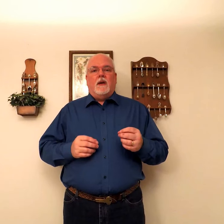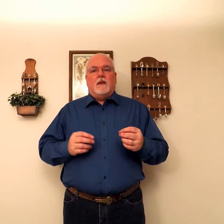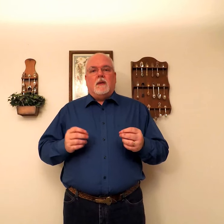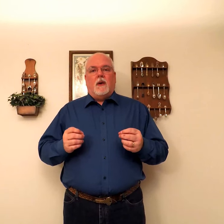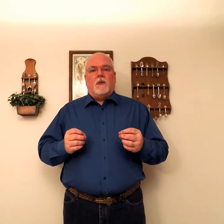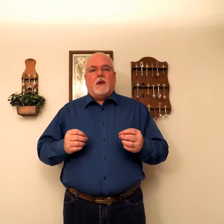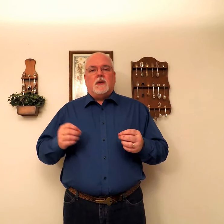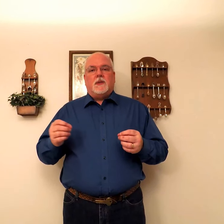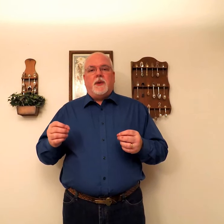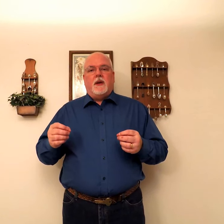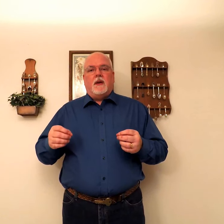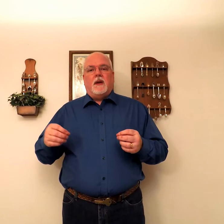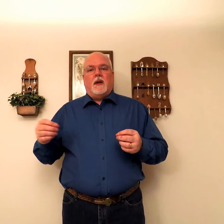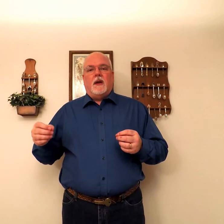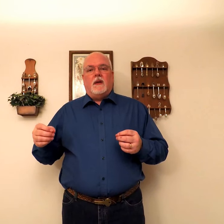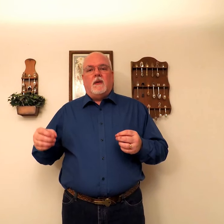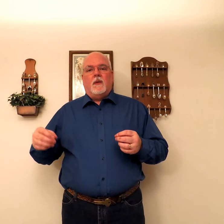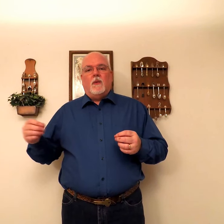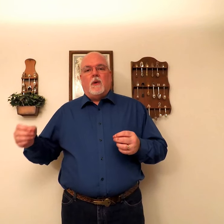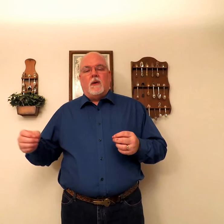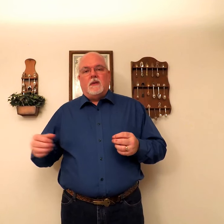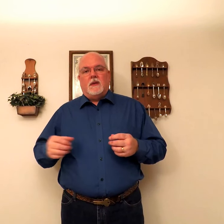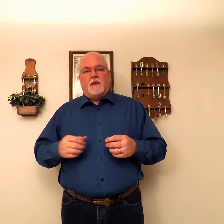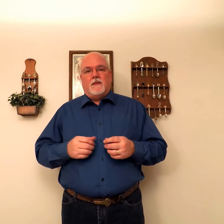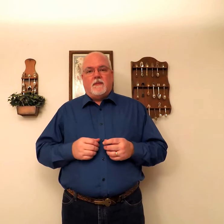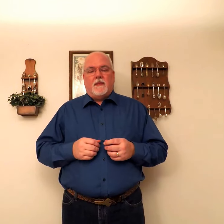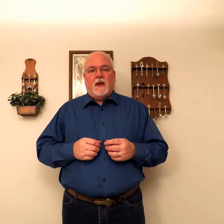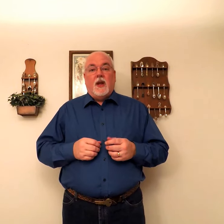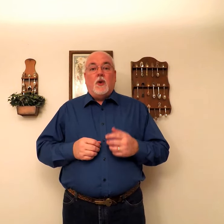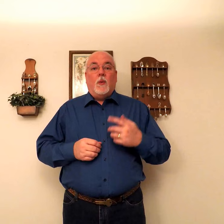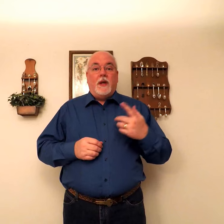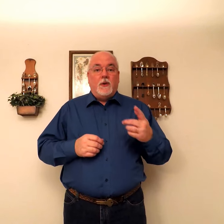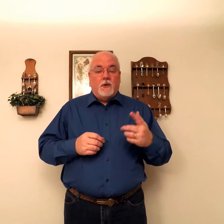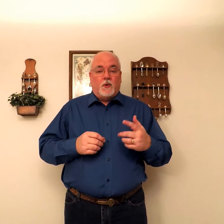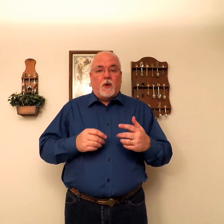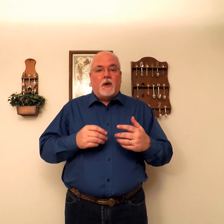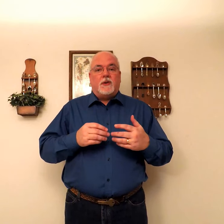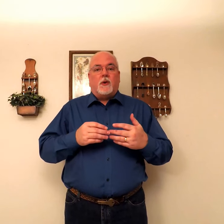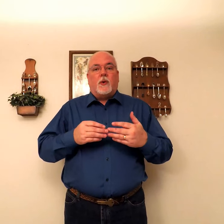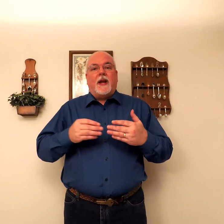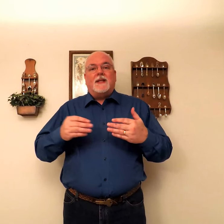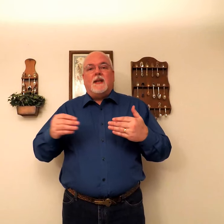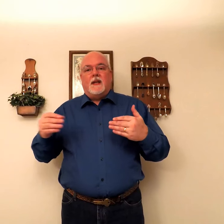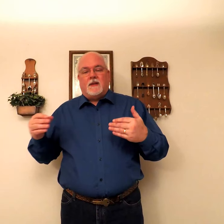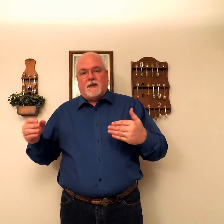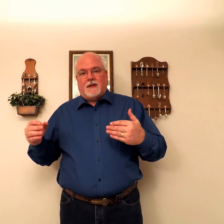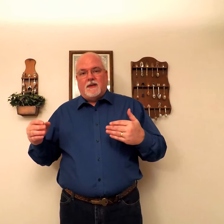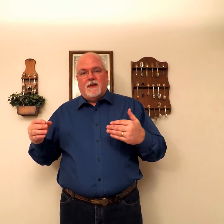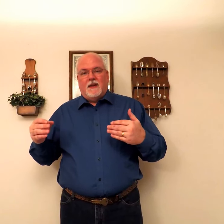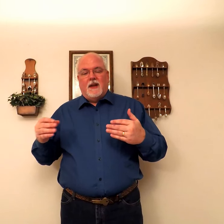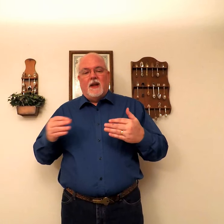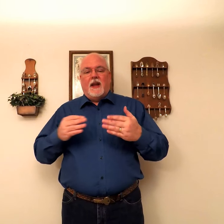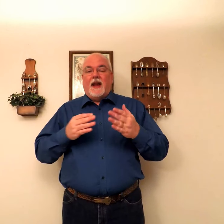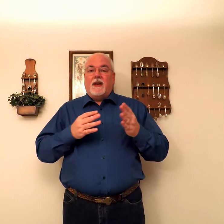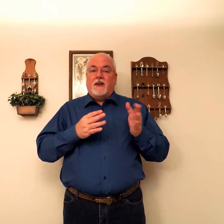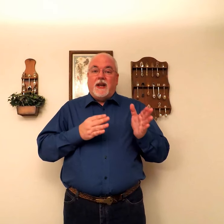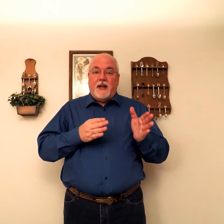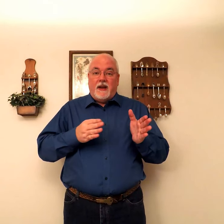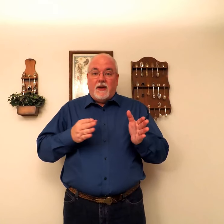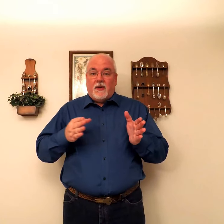don't speak in words. We use words to create sentences, and you can hear